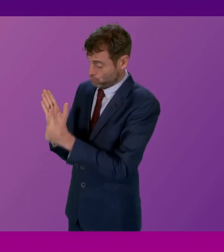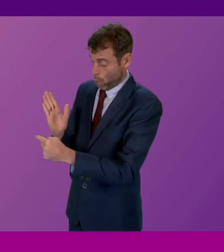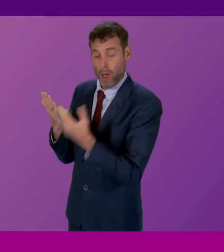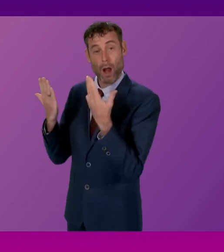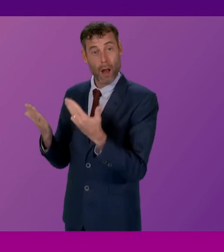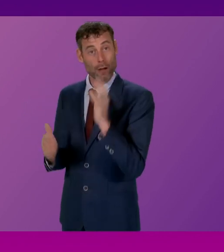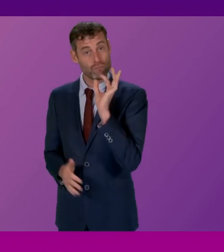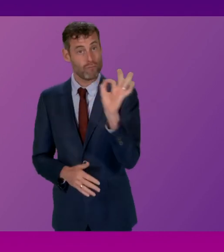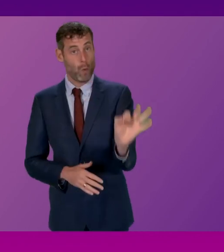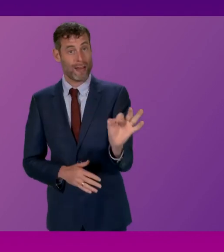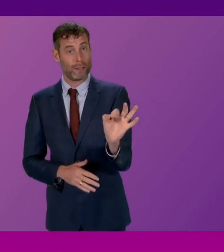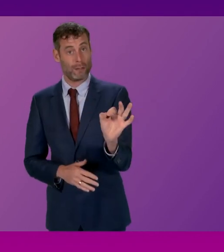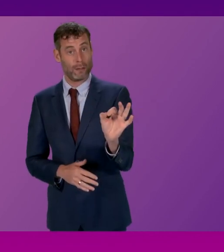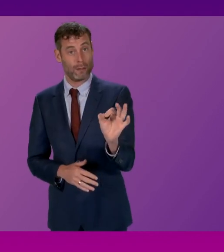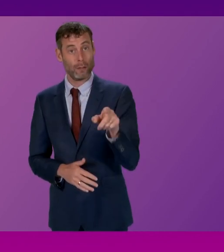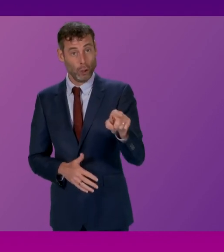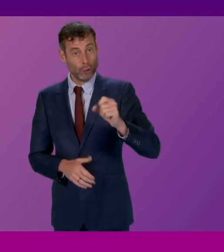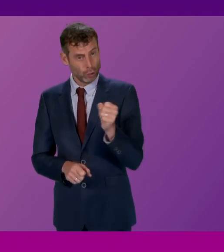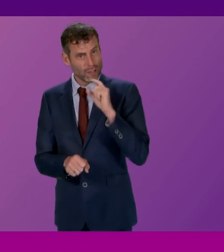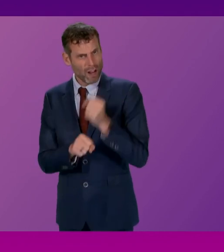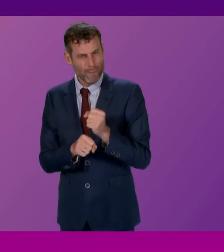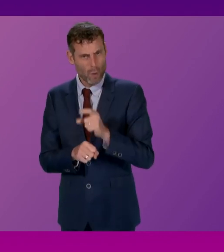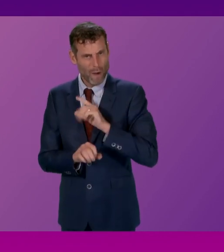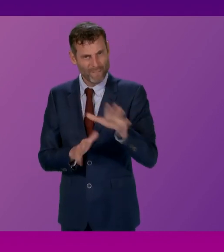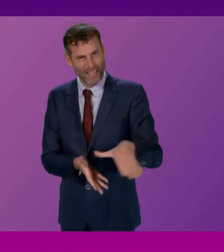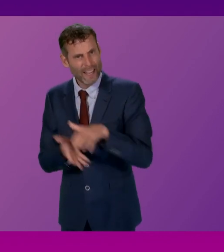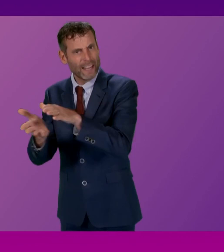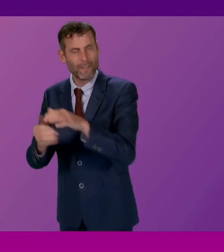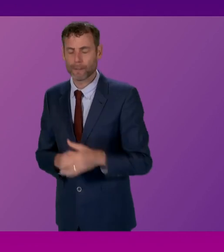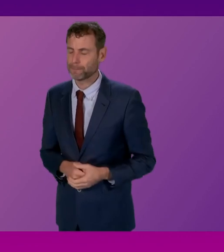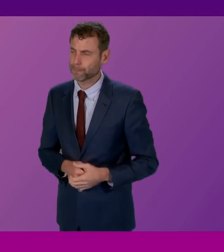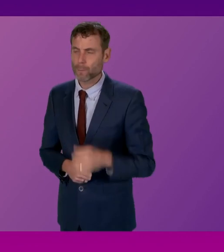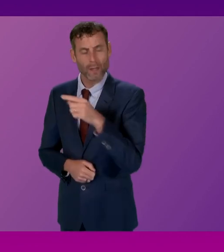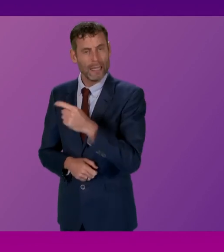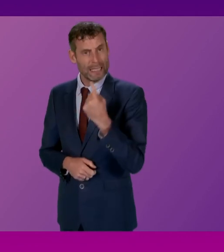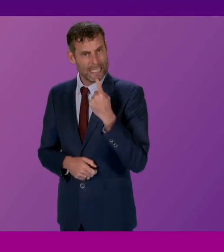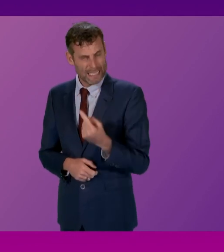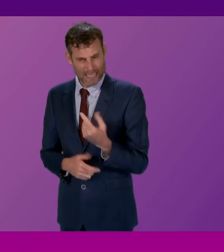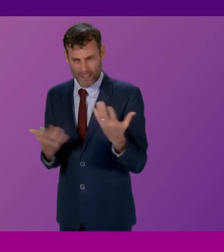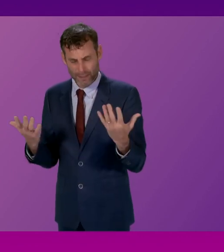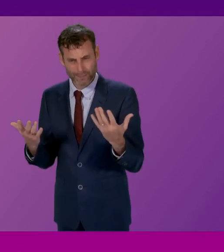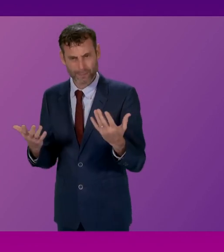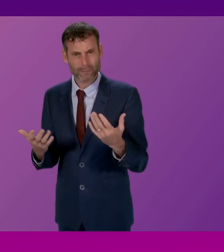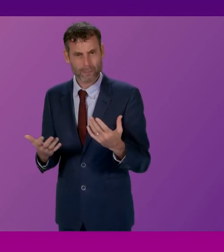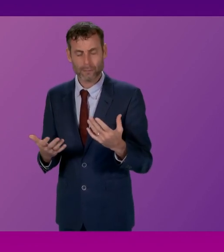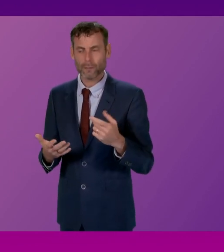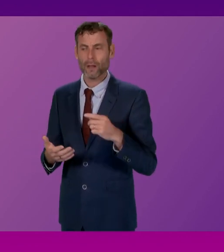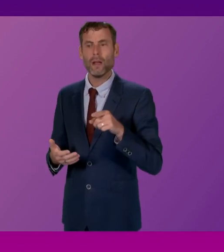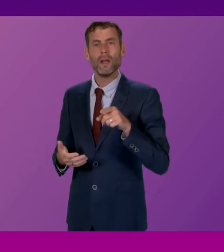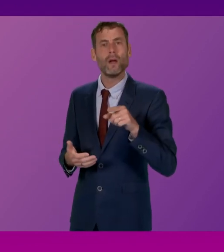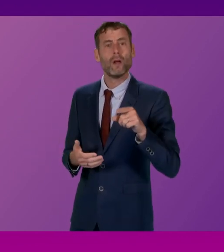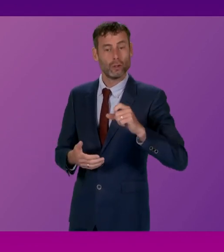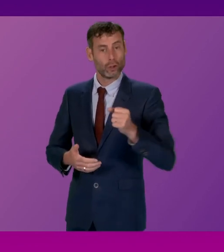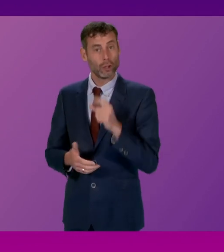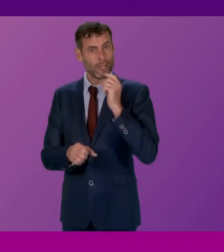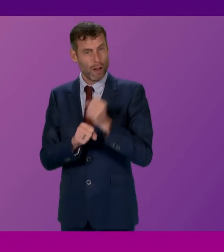by the Scottish Government. He also said there is no clear comprehensive response emerged in the corporate statements from